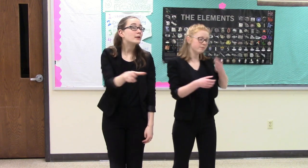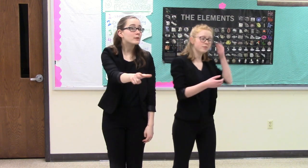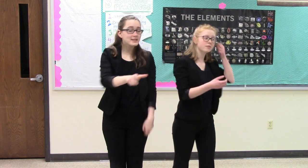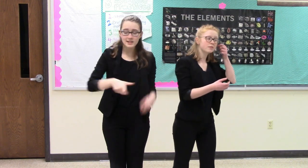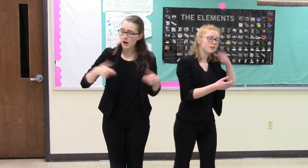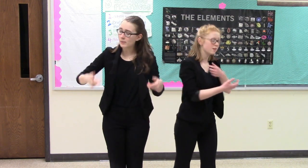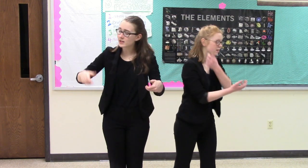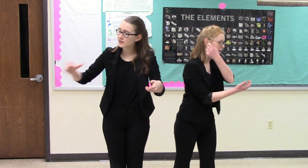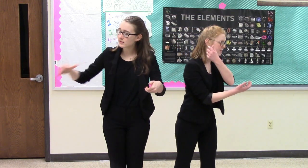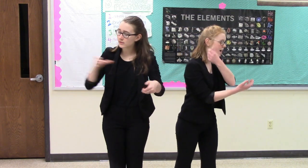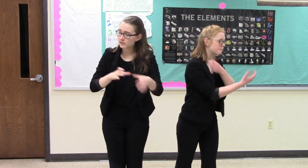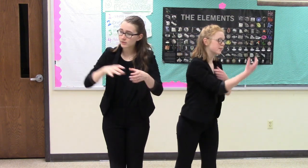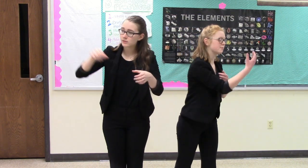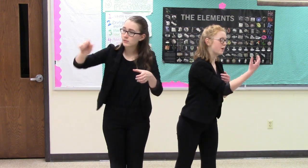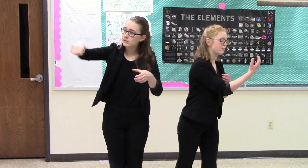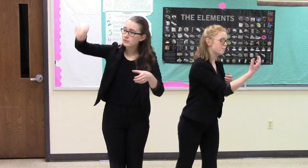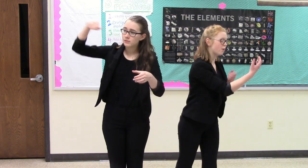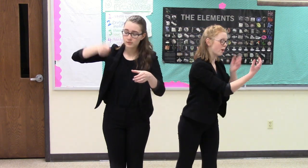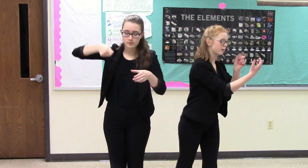Christy Thomas, adapted by Rene Park.